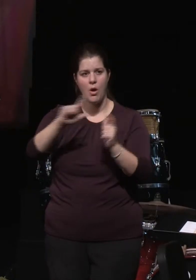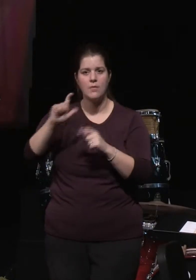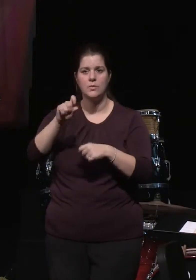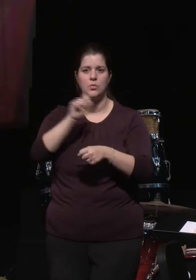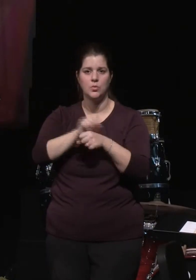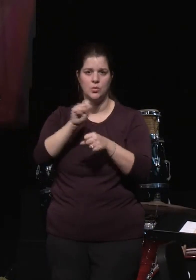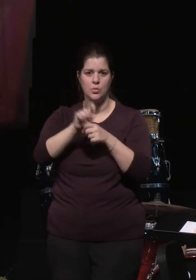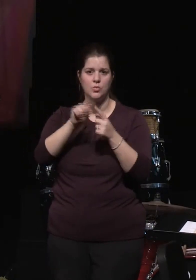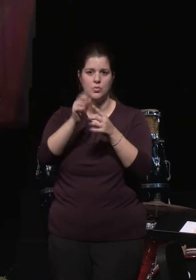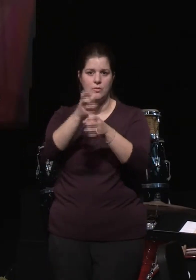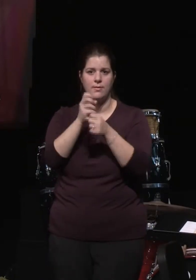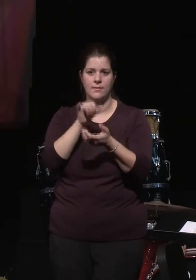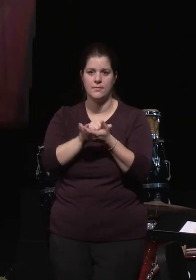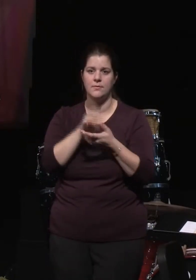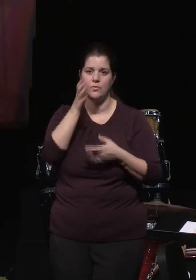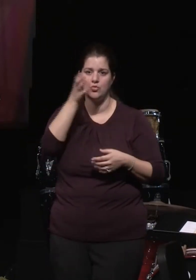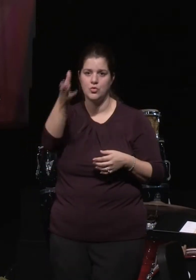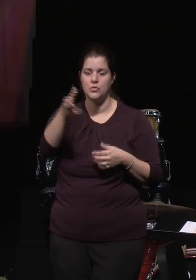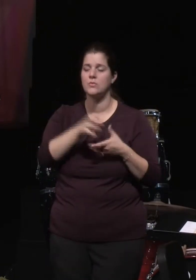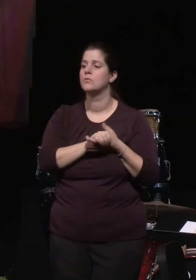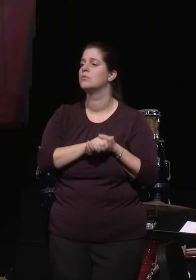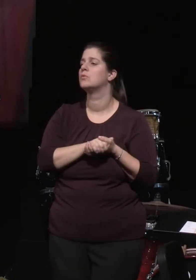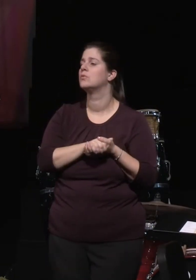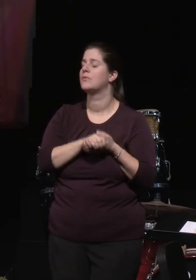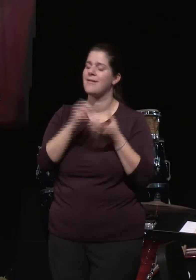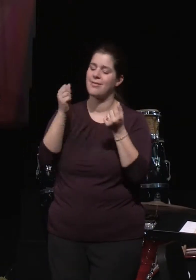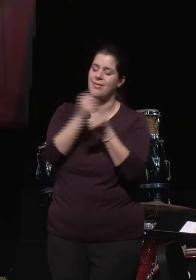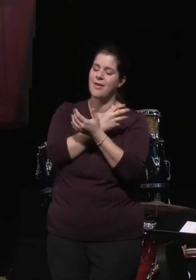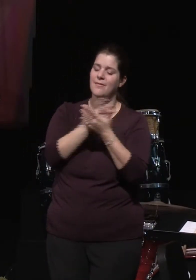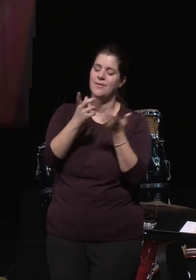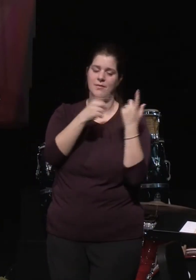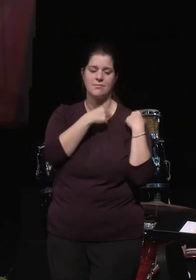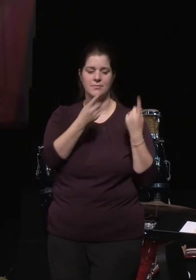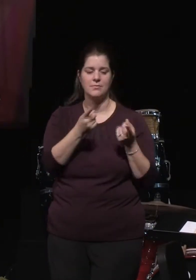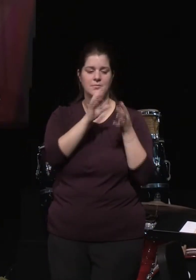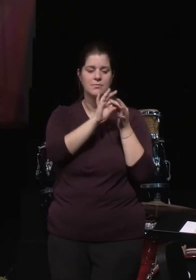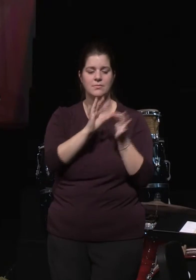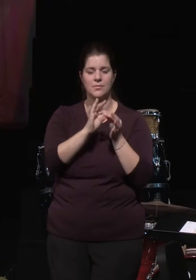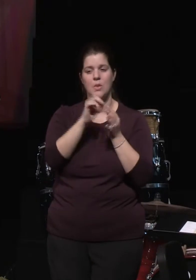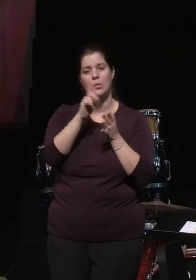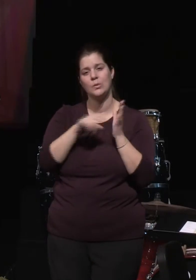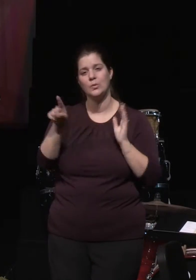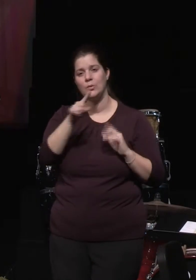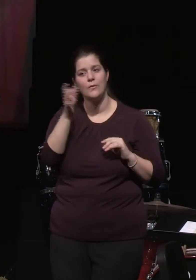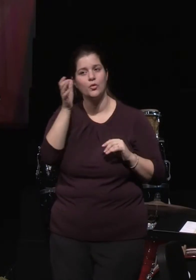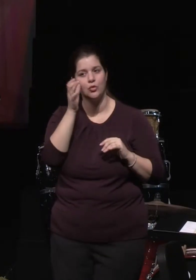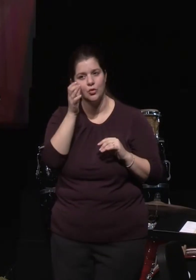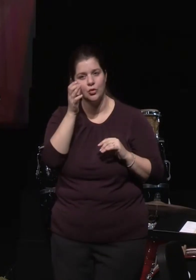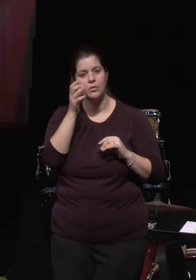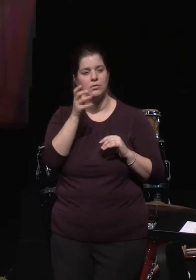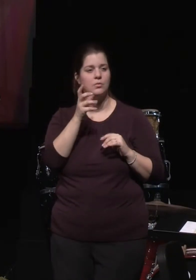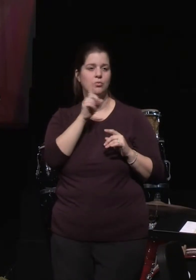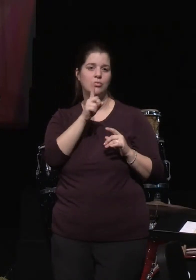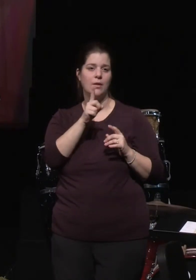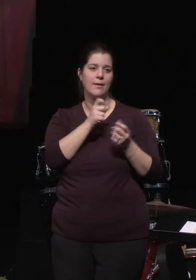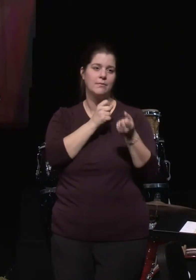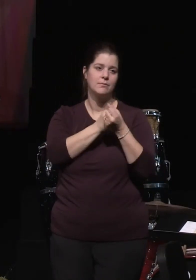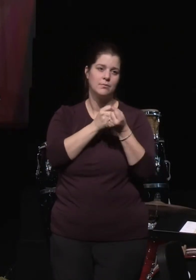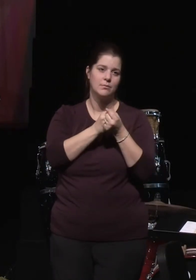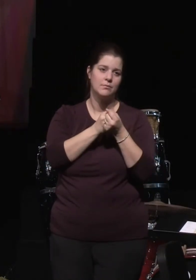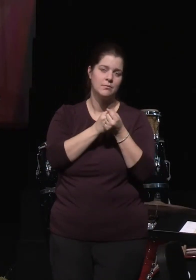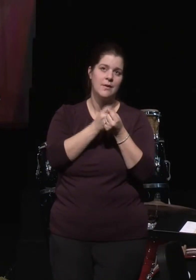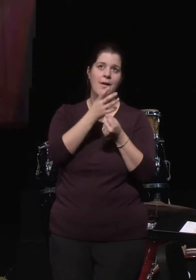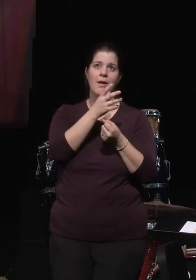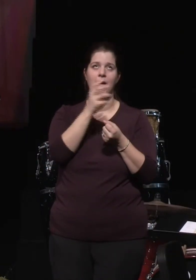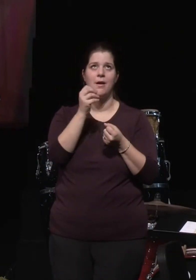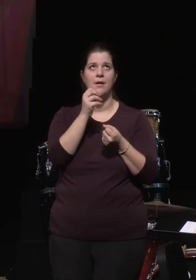All of what I'm talking about, all of what you've heard and will continue to hear, speaks to our obligation as your elected